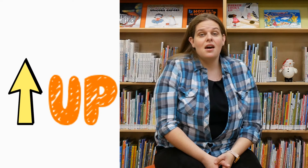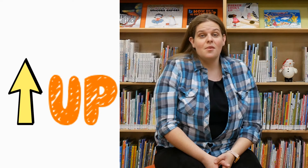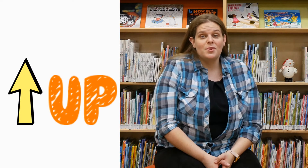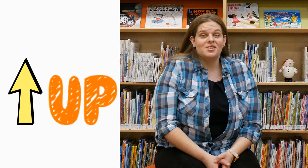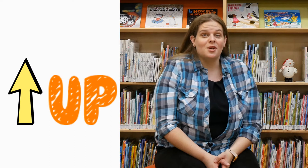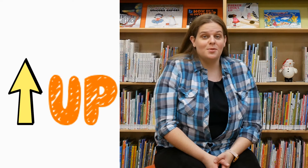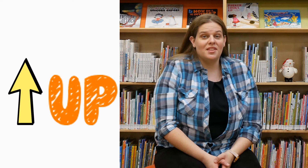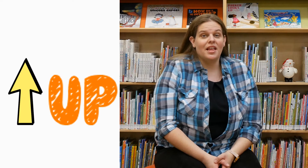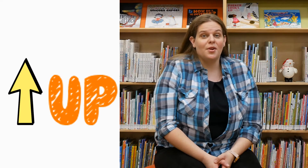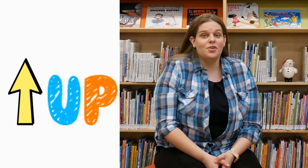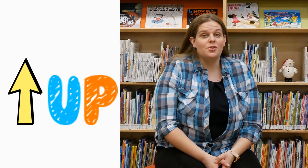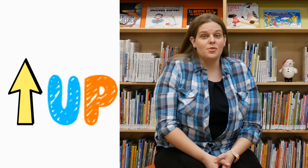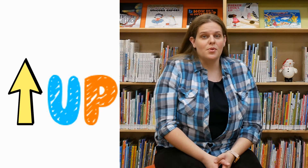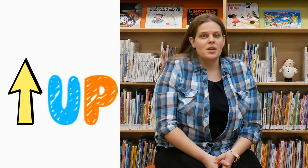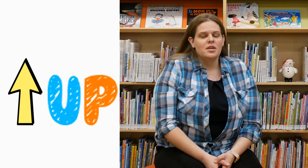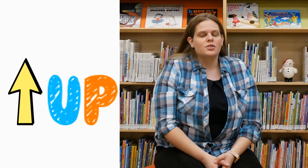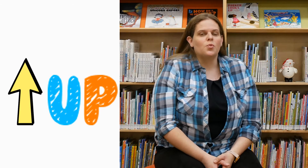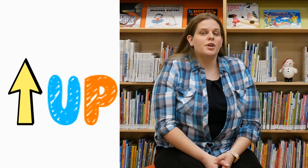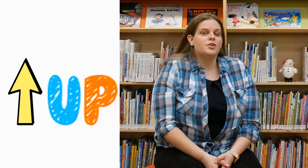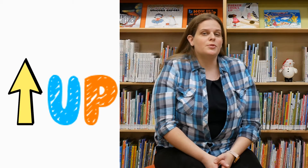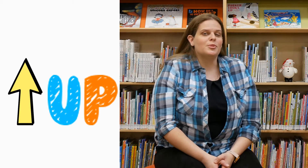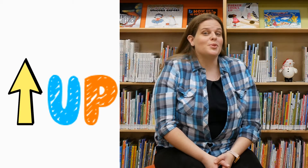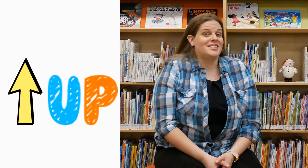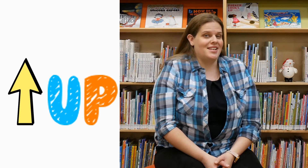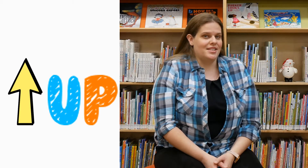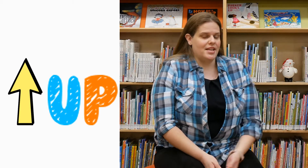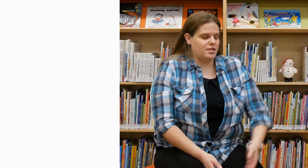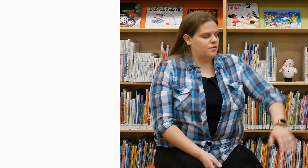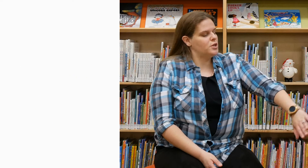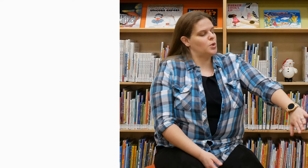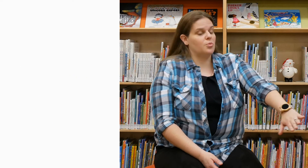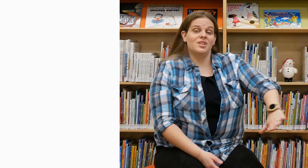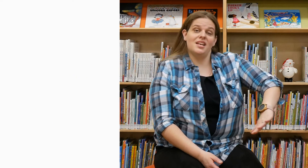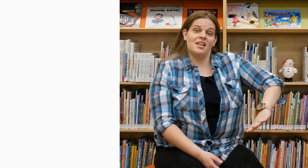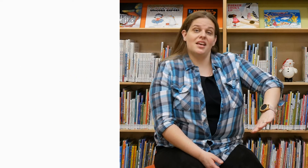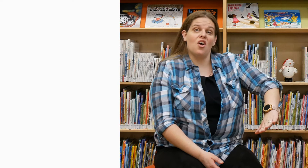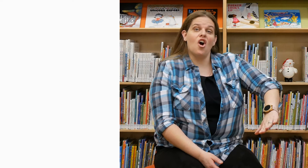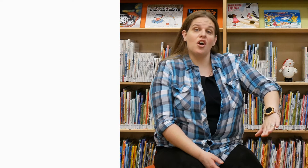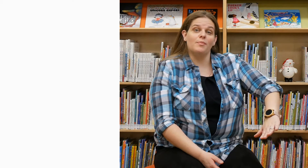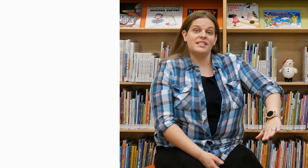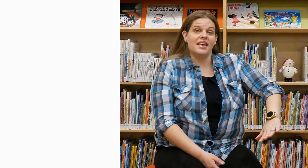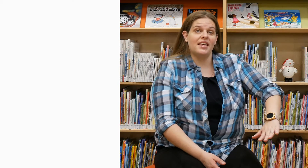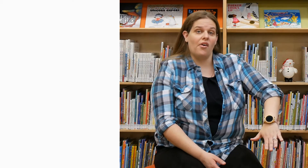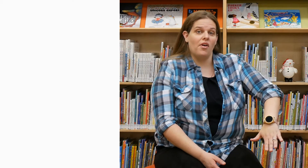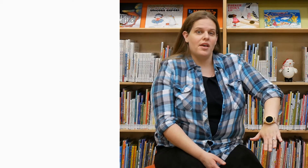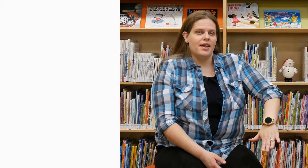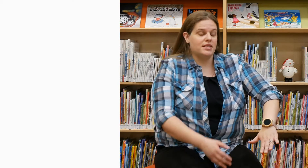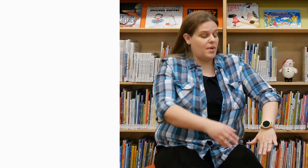Up starts with the letter U. So we're going to do some pretending today. So first we're going to pretend that our arm is a hill and some